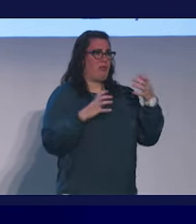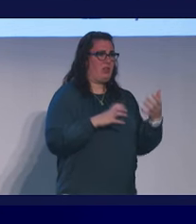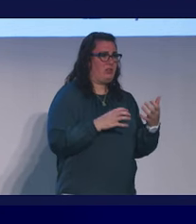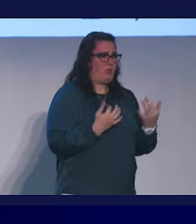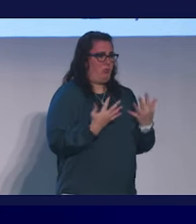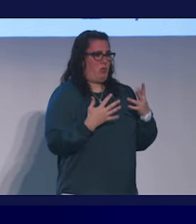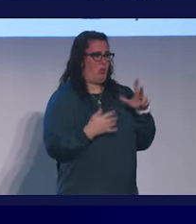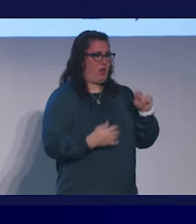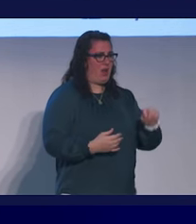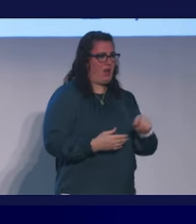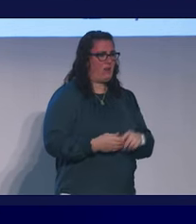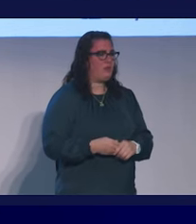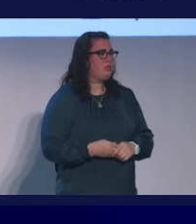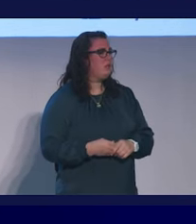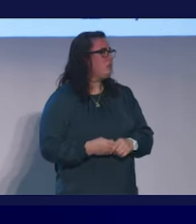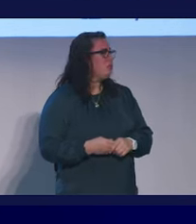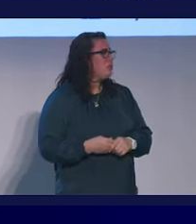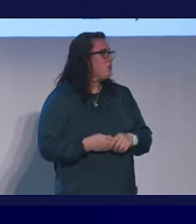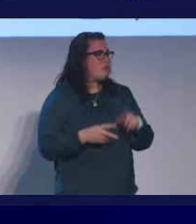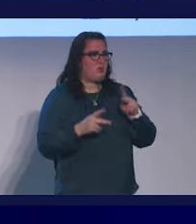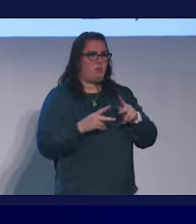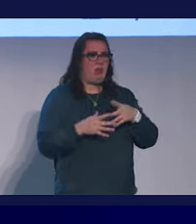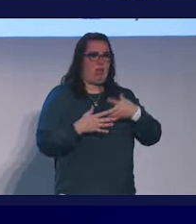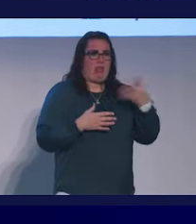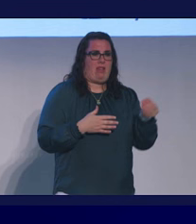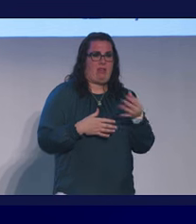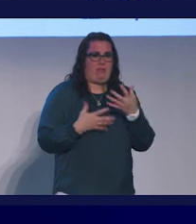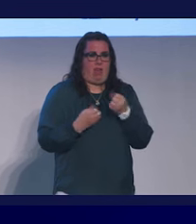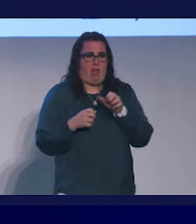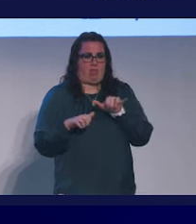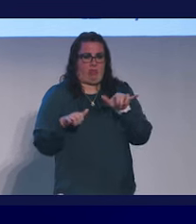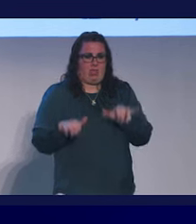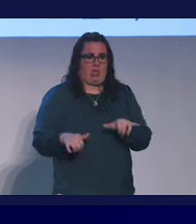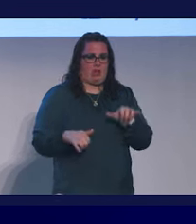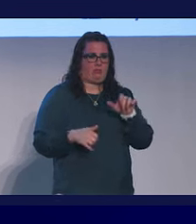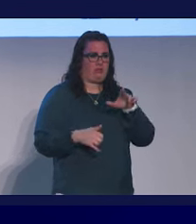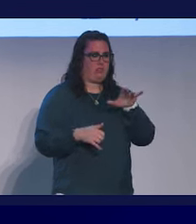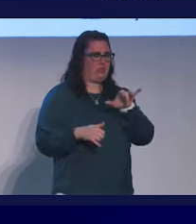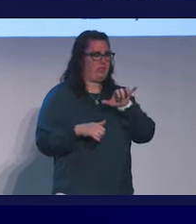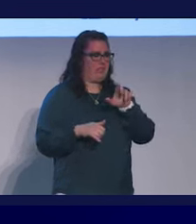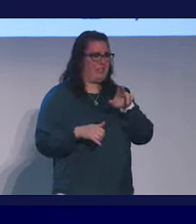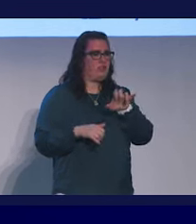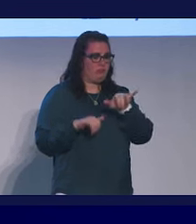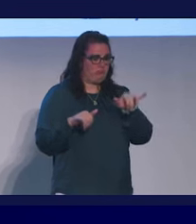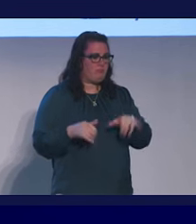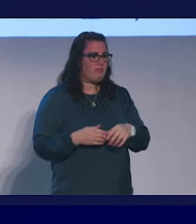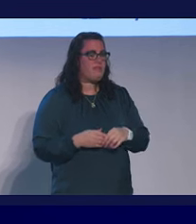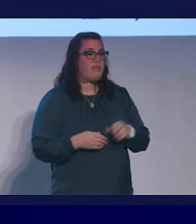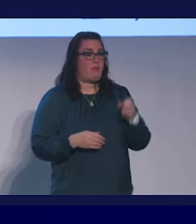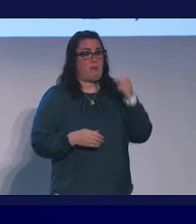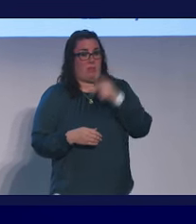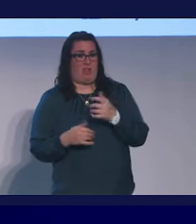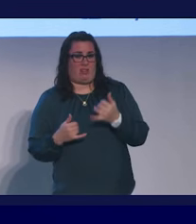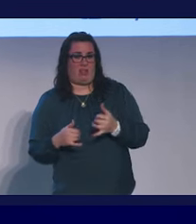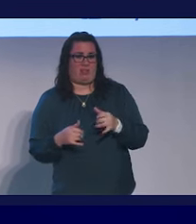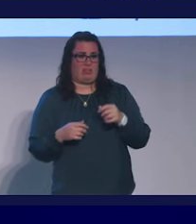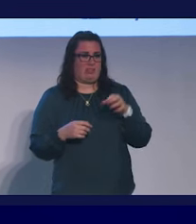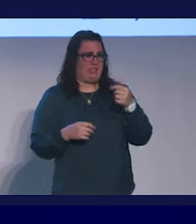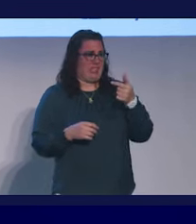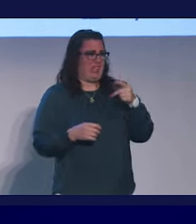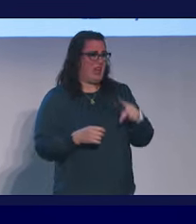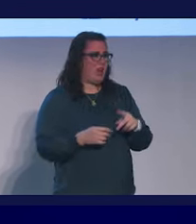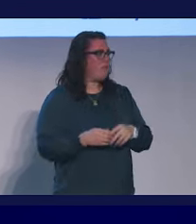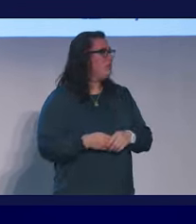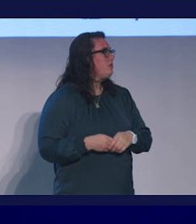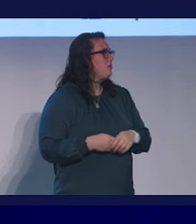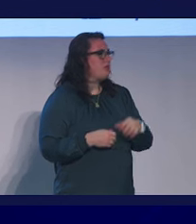burnout. We read about the folks who left the healthcare system as providers and aren't coming back. We read about the massive gap we have and will have